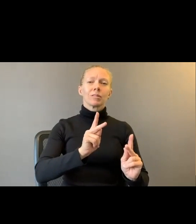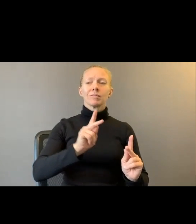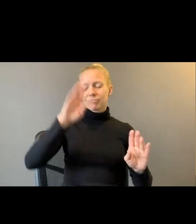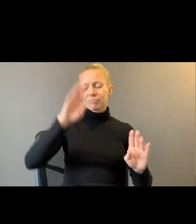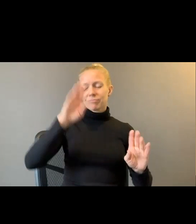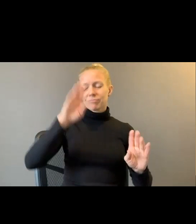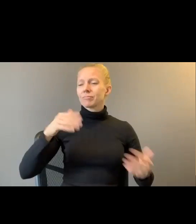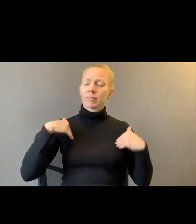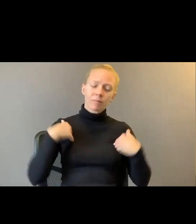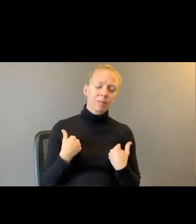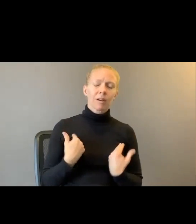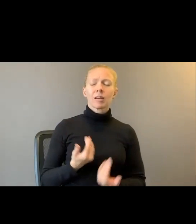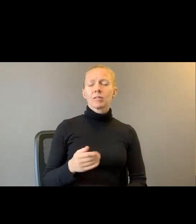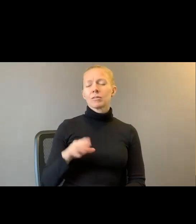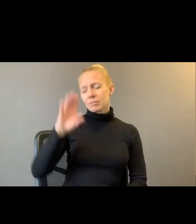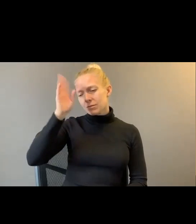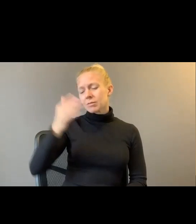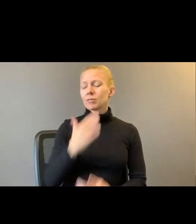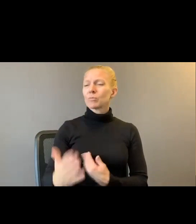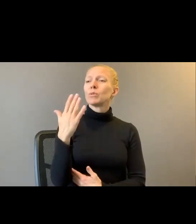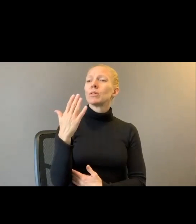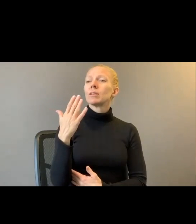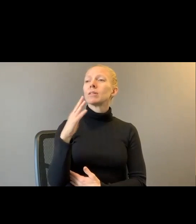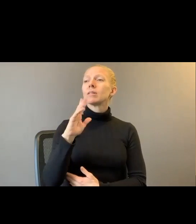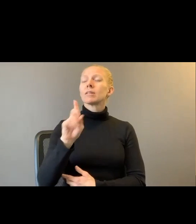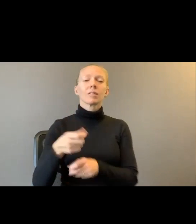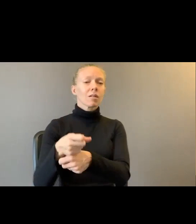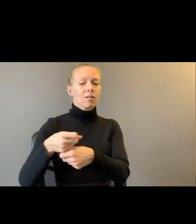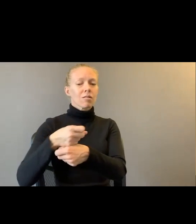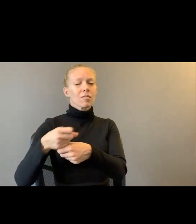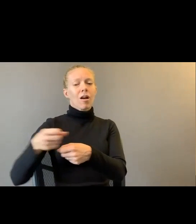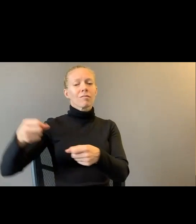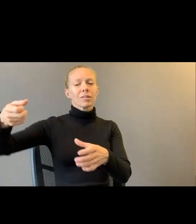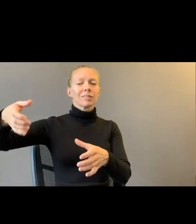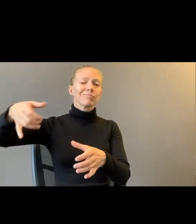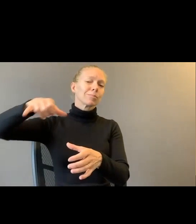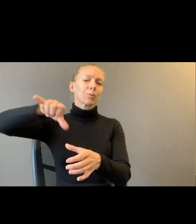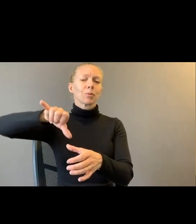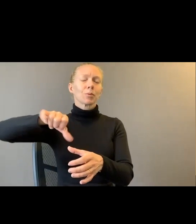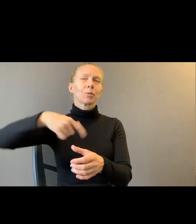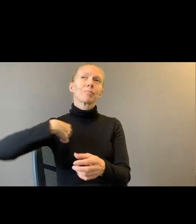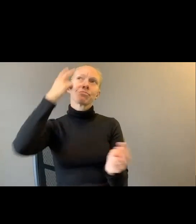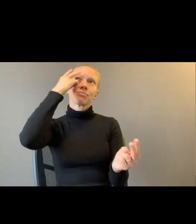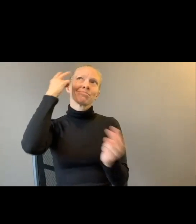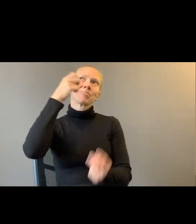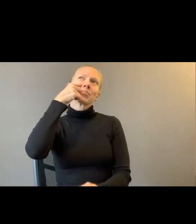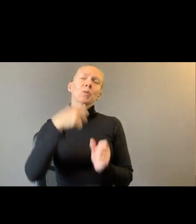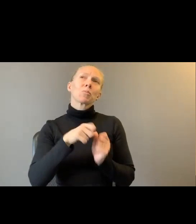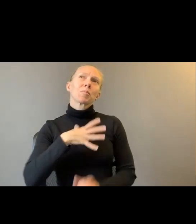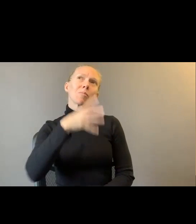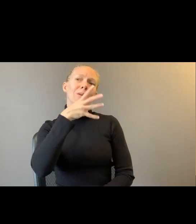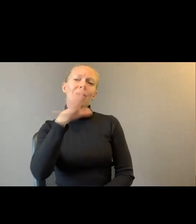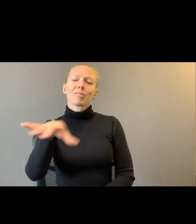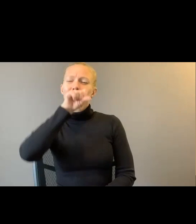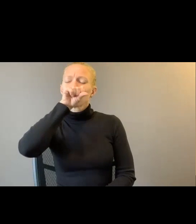Good morning. When I pour coffee and remember my mother's love of buttered grits. When